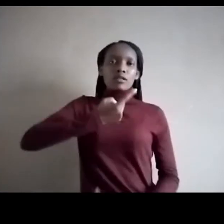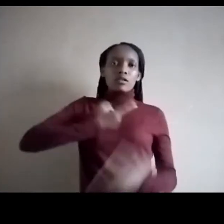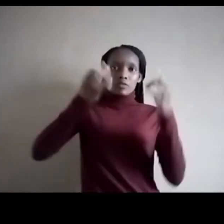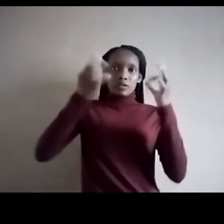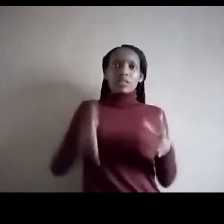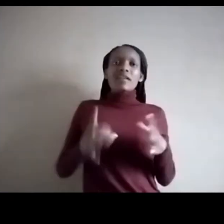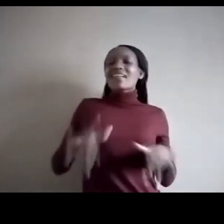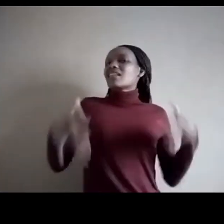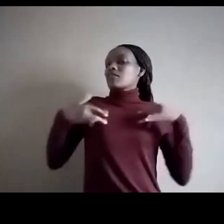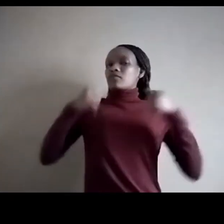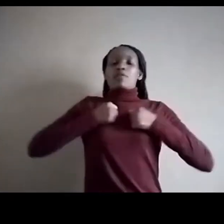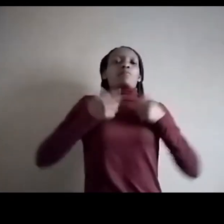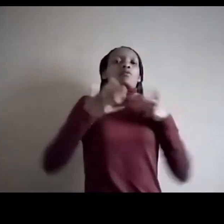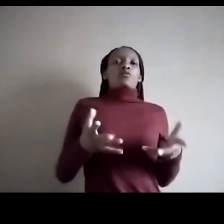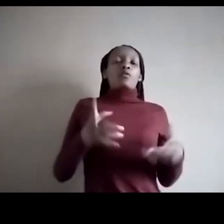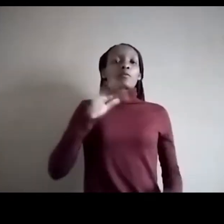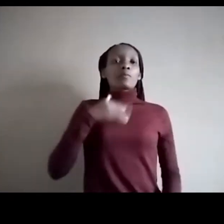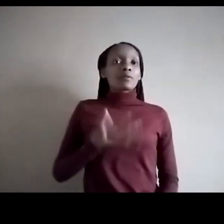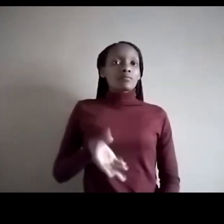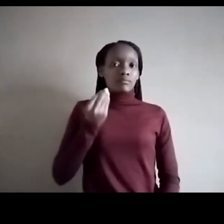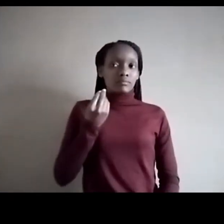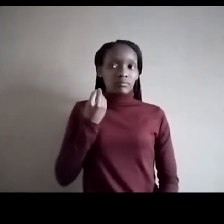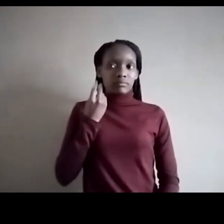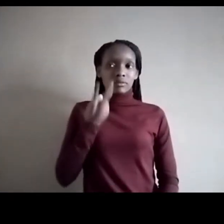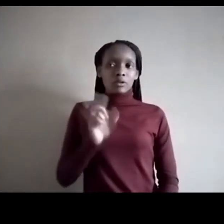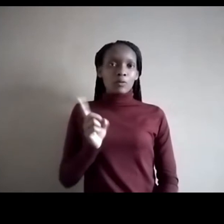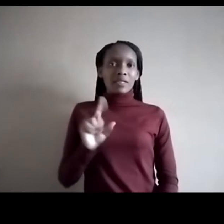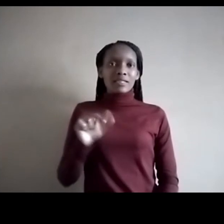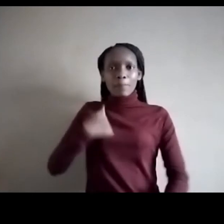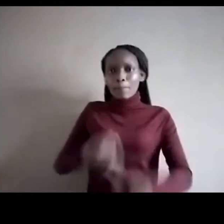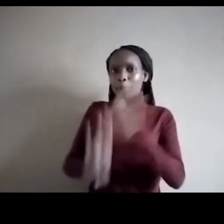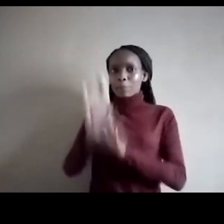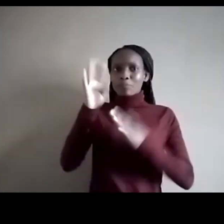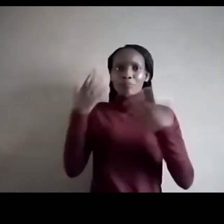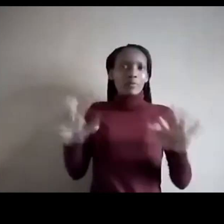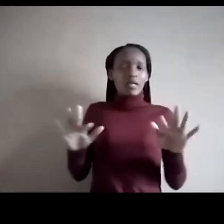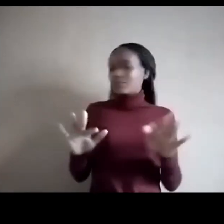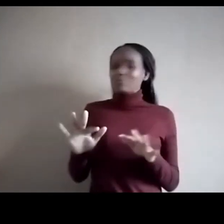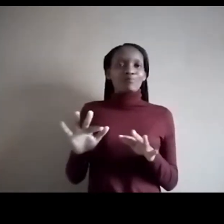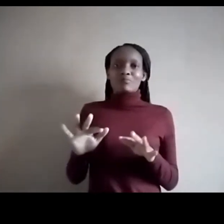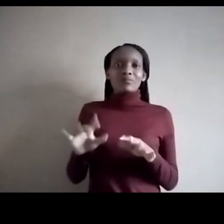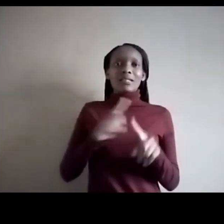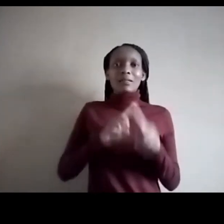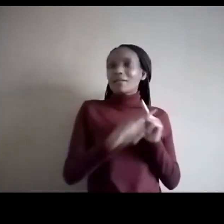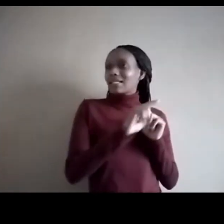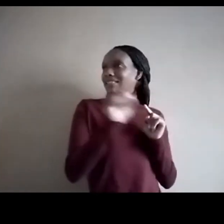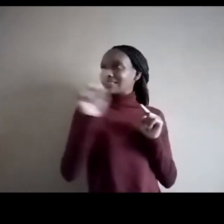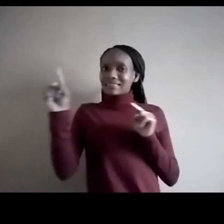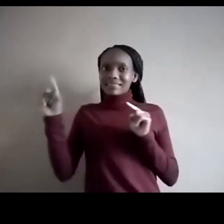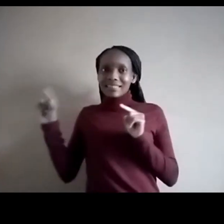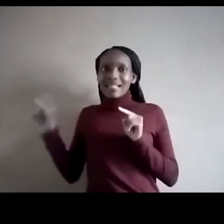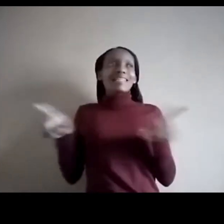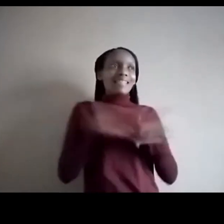not only just succeeded, but everything around me has also recorded its own successes because we're doing these things together.